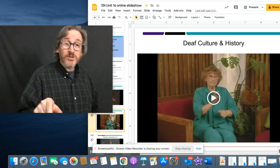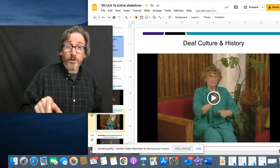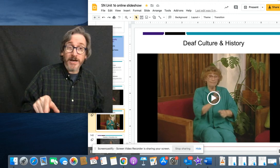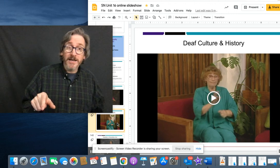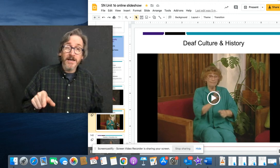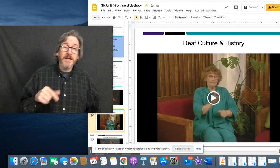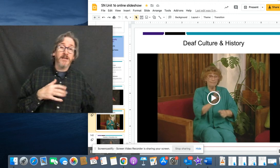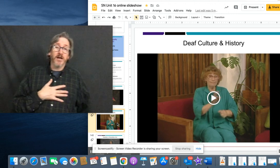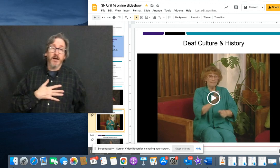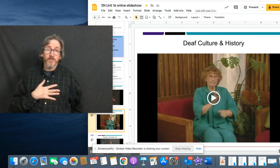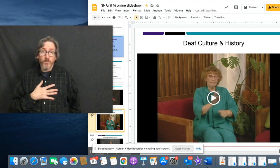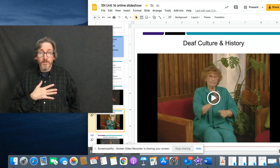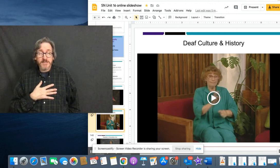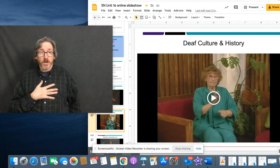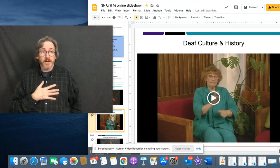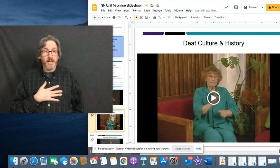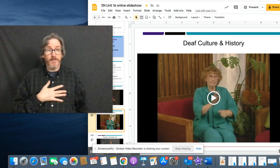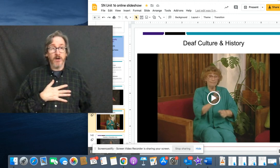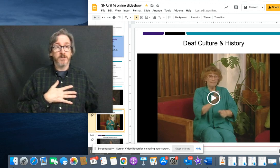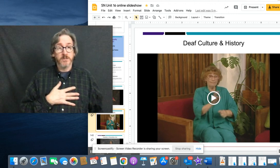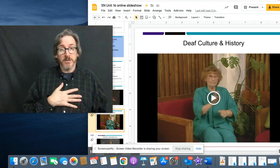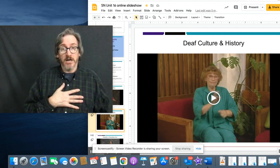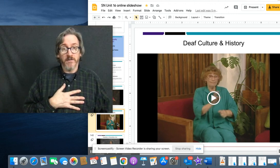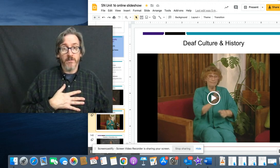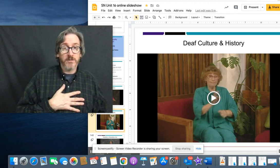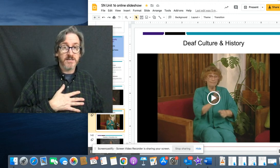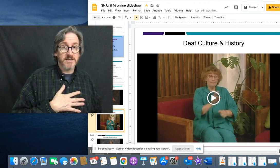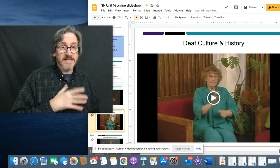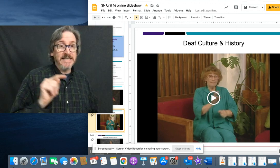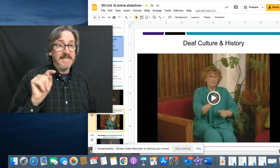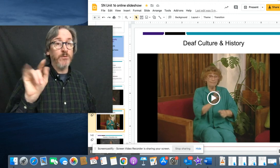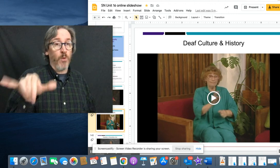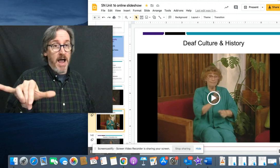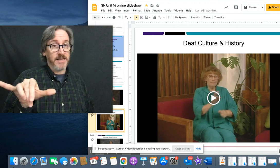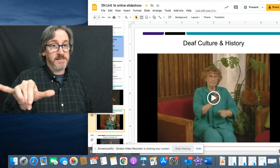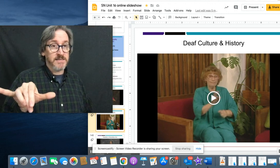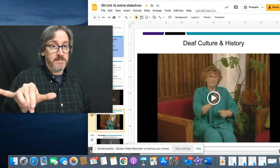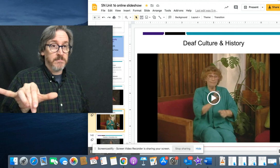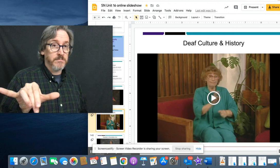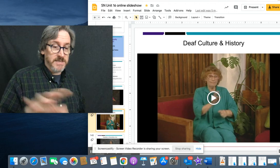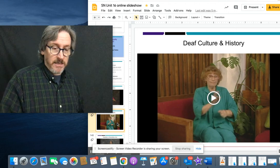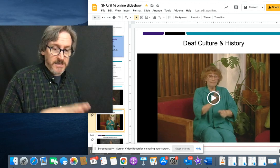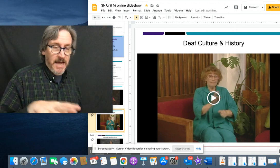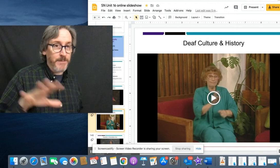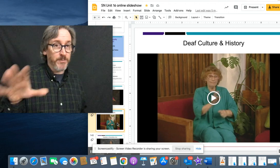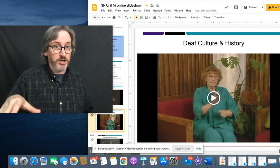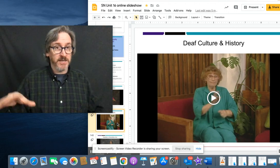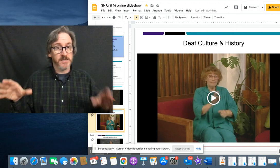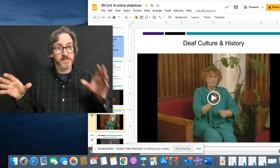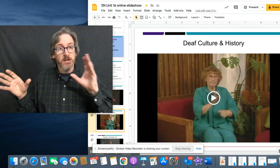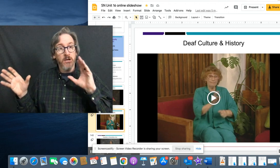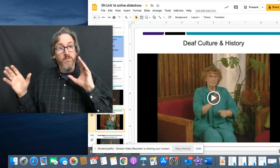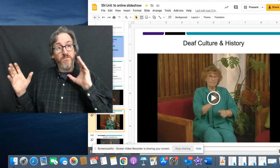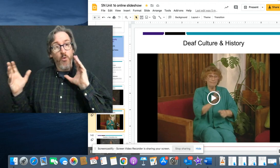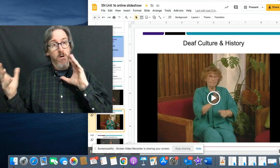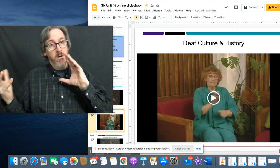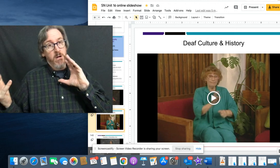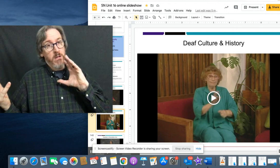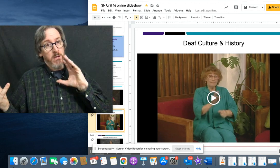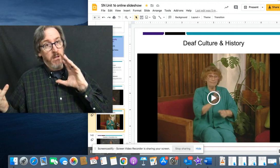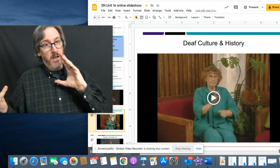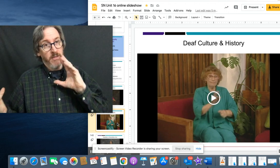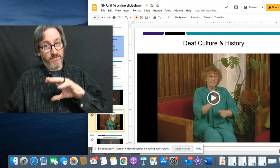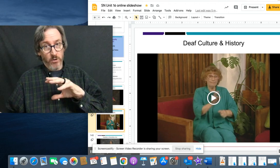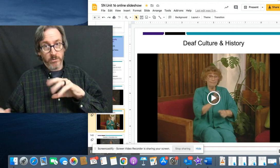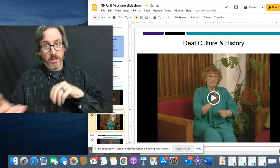This story, the woman is talking about TTYs, teletype machines for